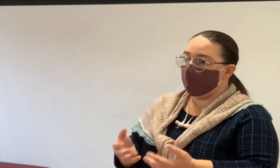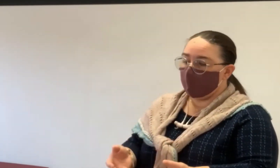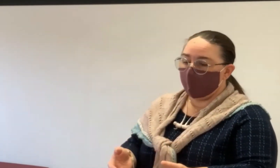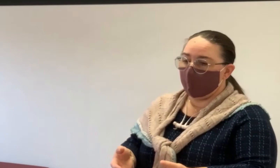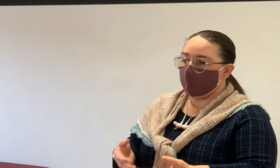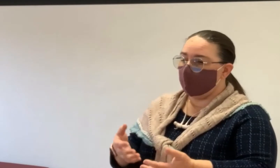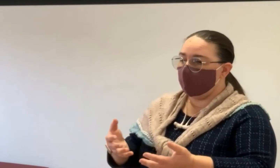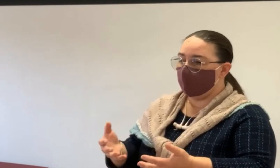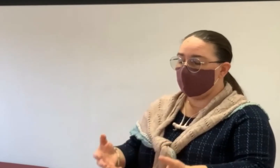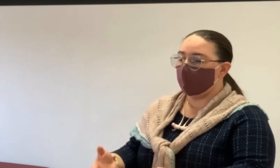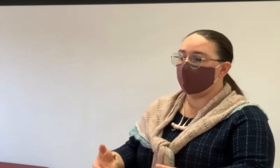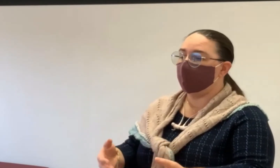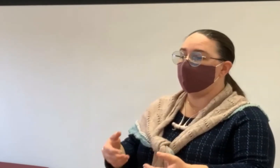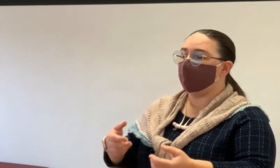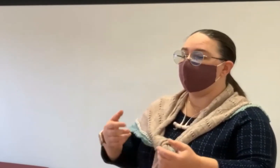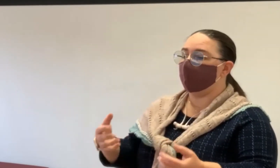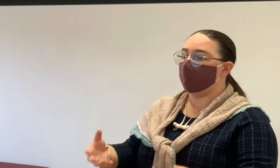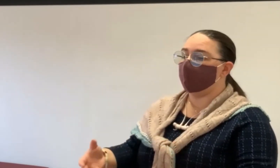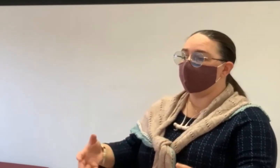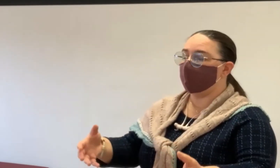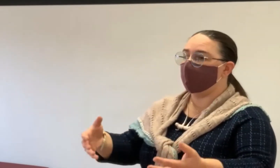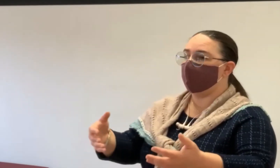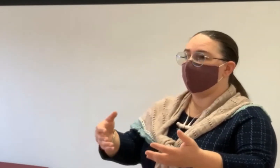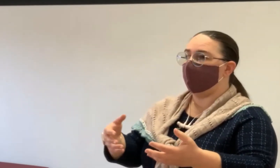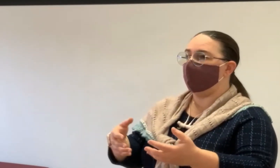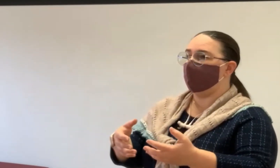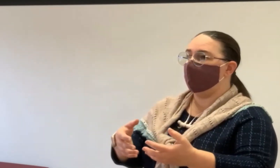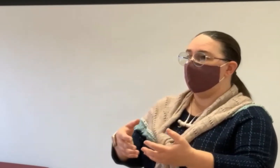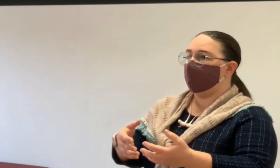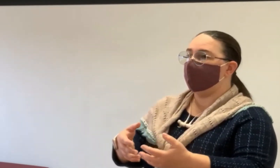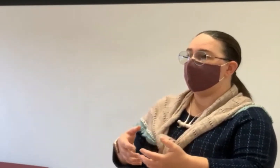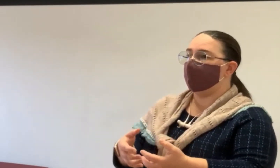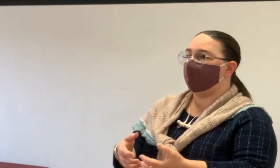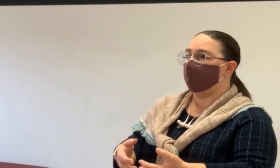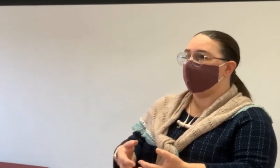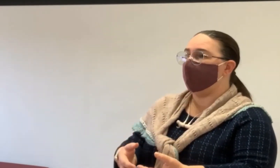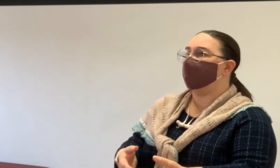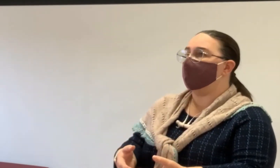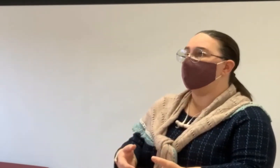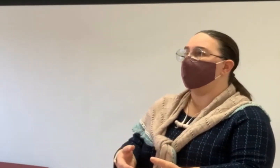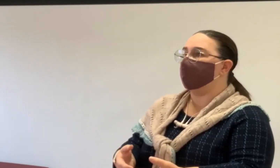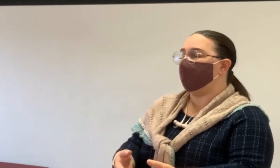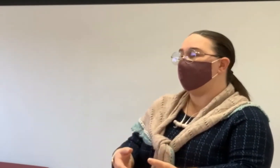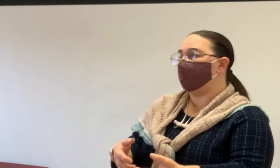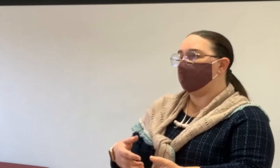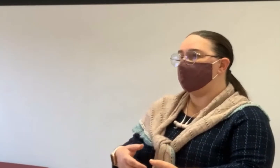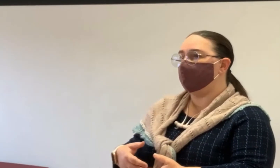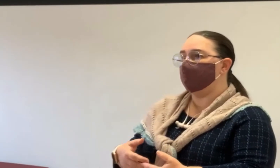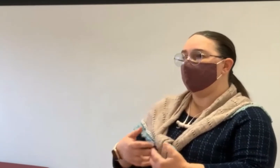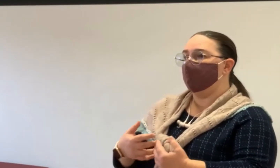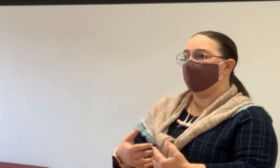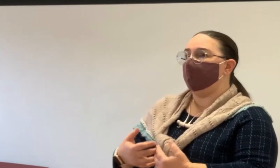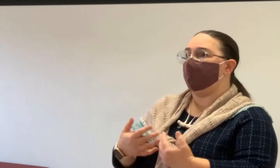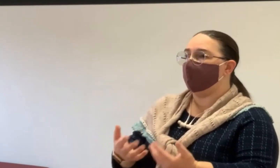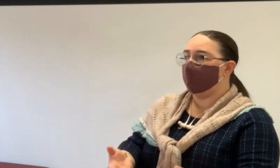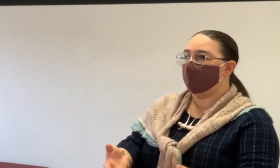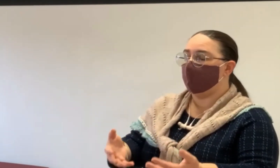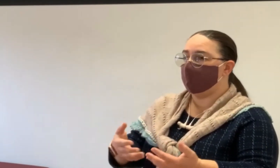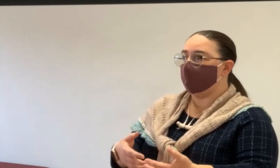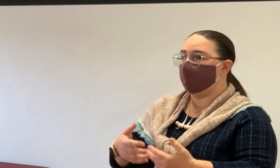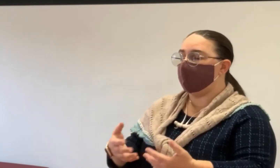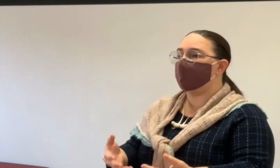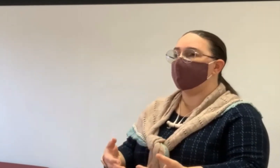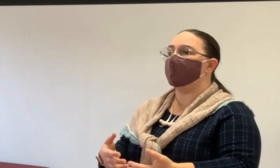Whether you're thinking about selling immediately or whether you're thinking about using the equity in your property to borrow